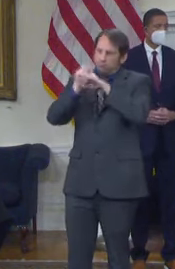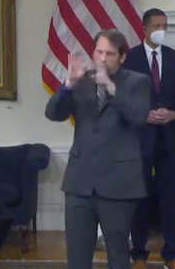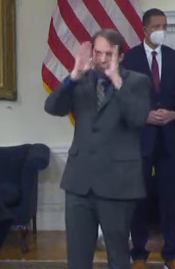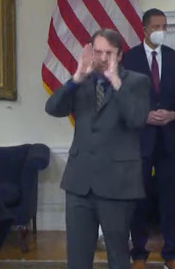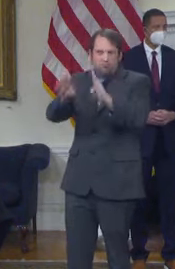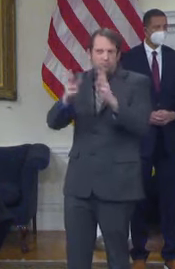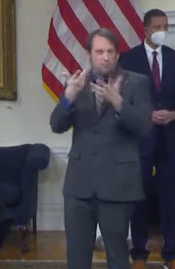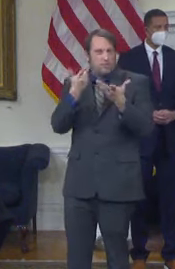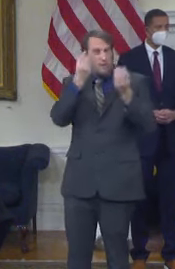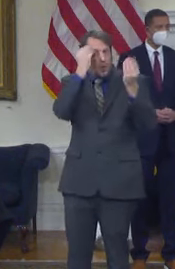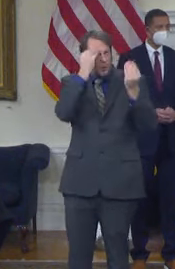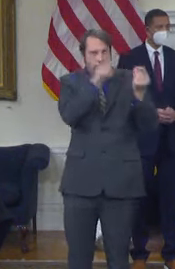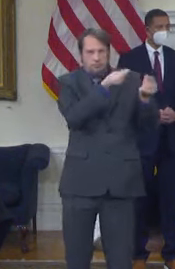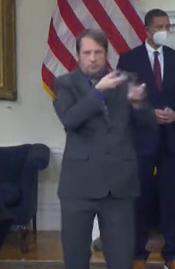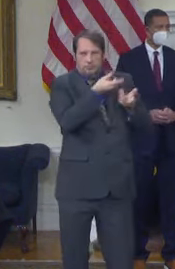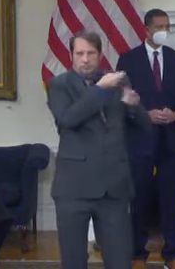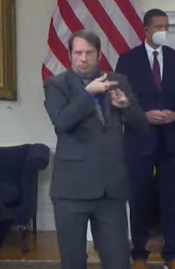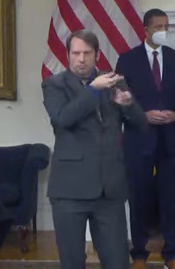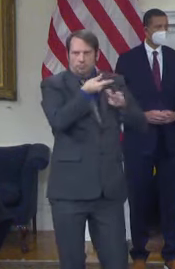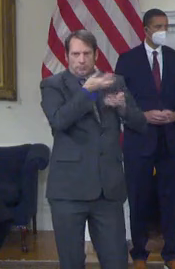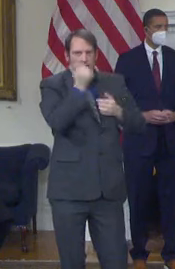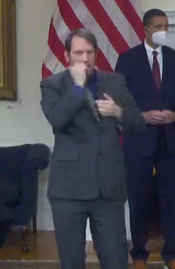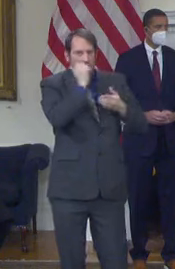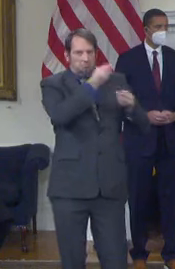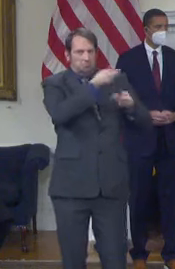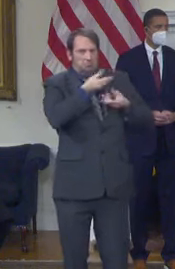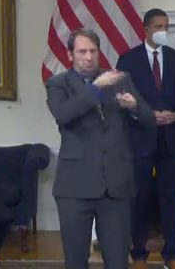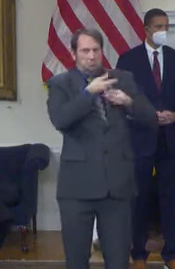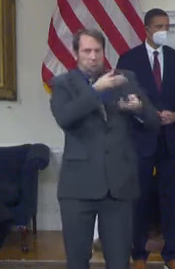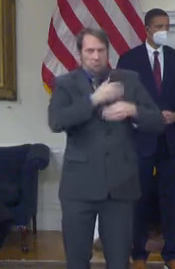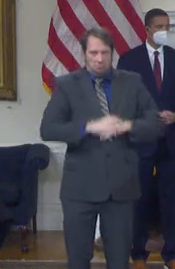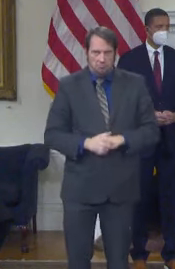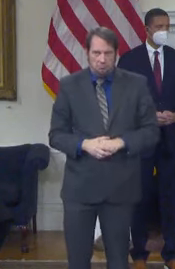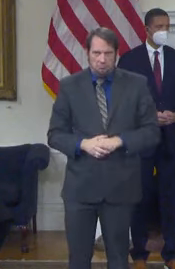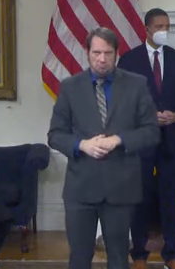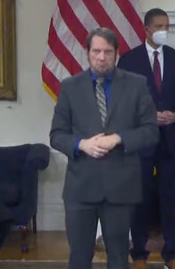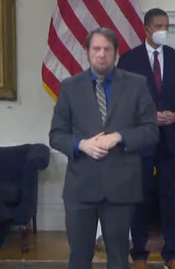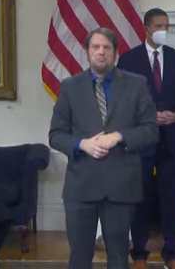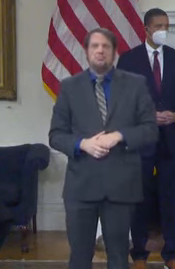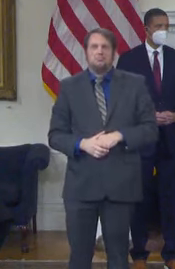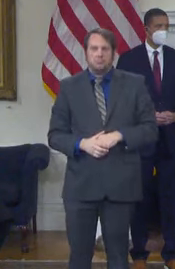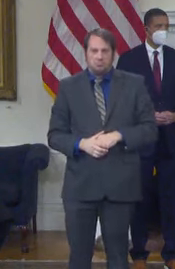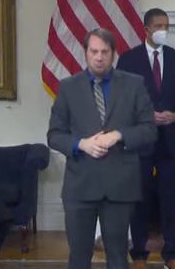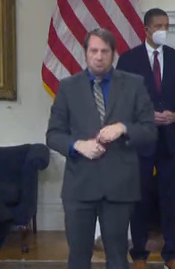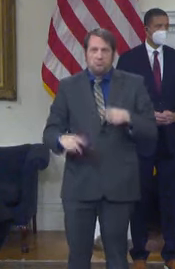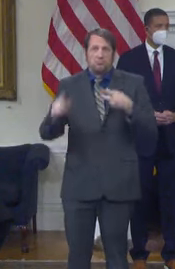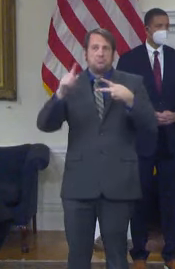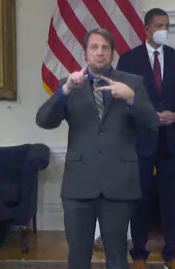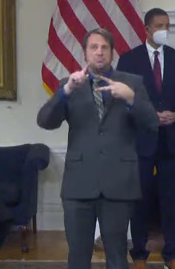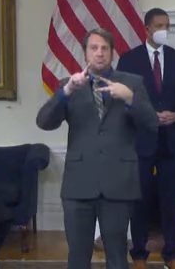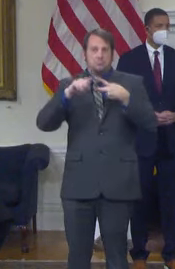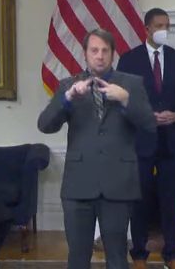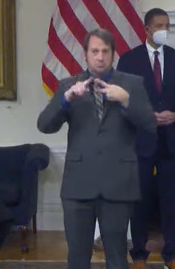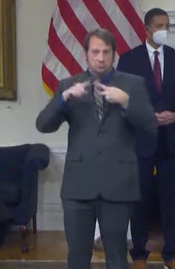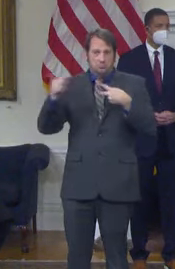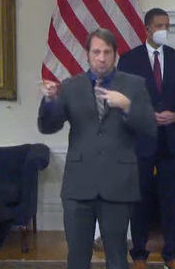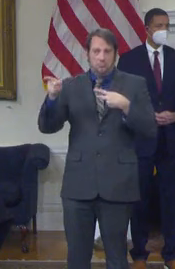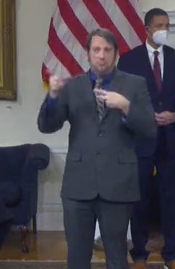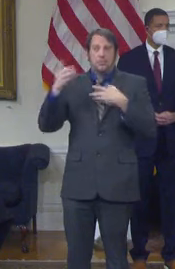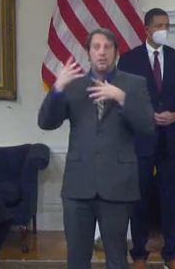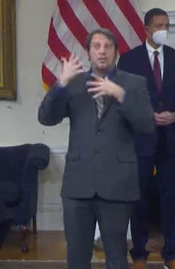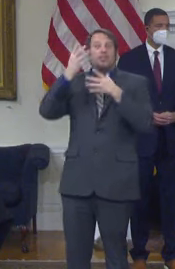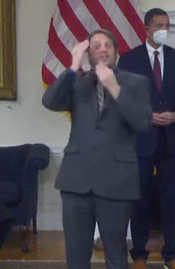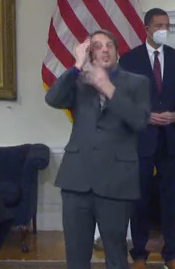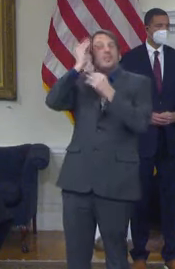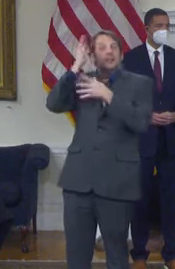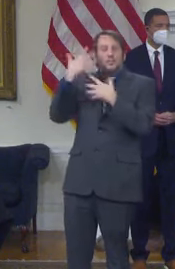provided two detailed briefings to the presiding officers of the legislature. We've provided detailed briefings to